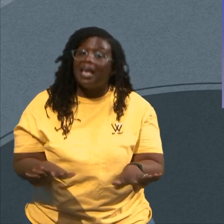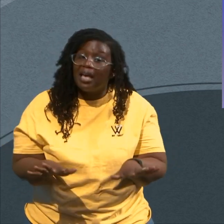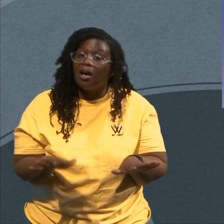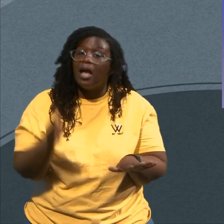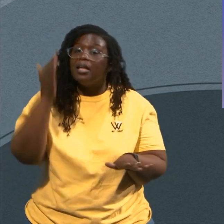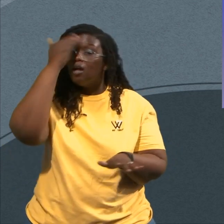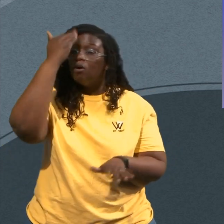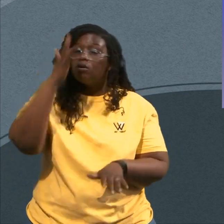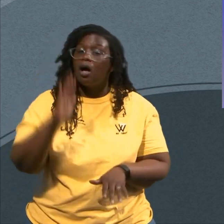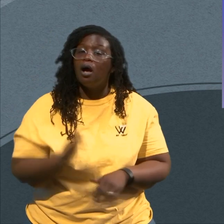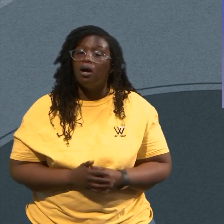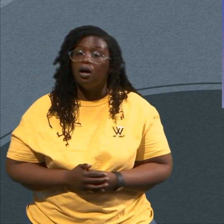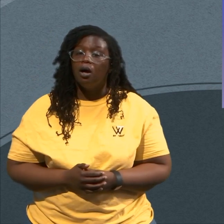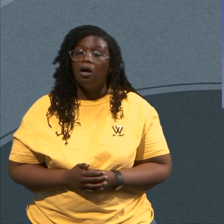Thing On My To Do List